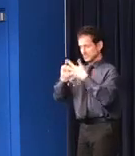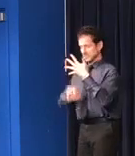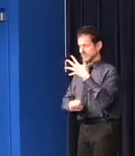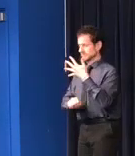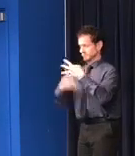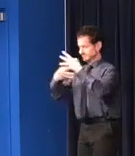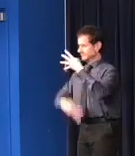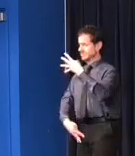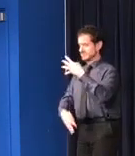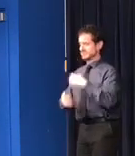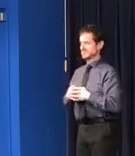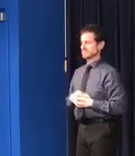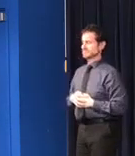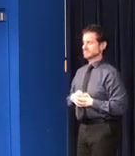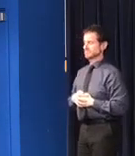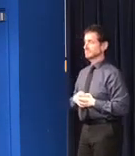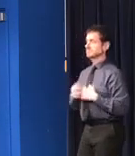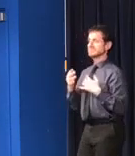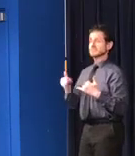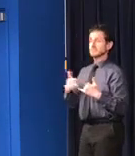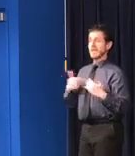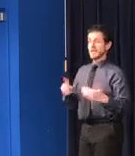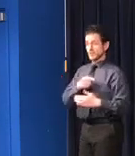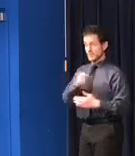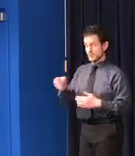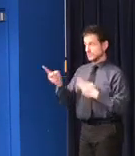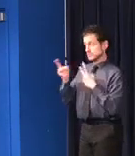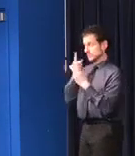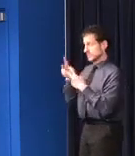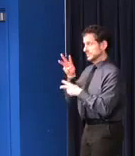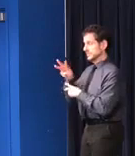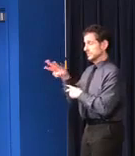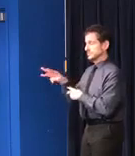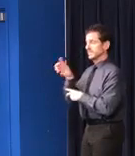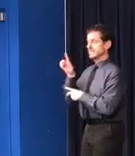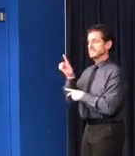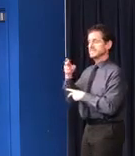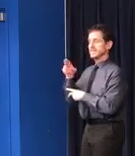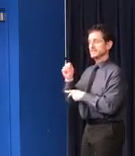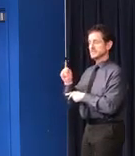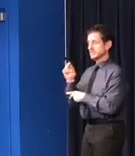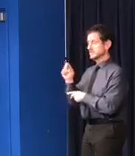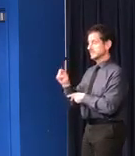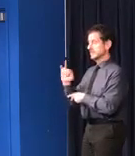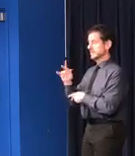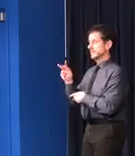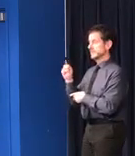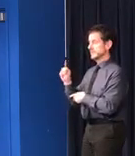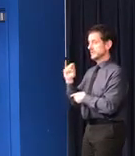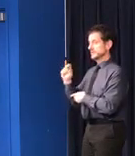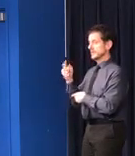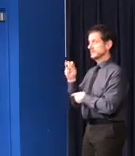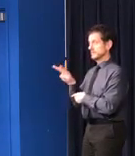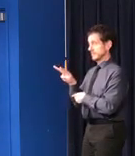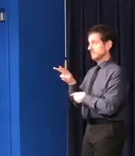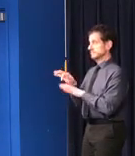are too many to list. So I encourage you to please visit our website, dhs.illinois.gov